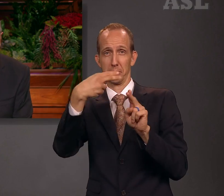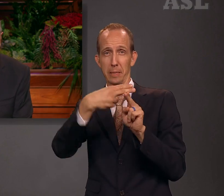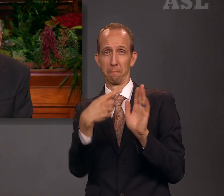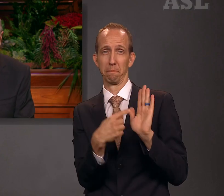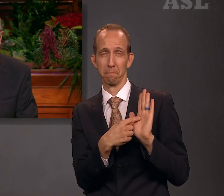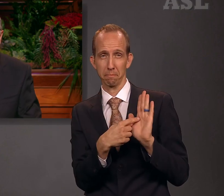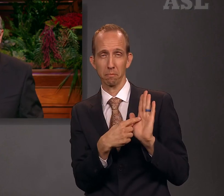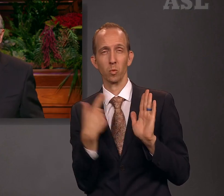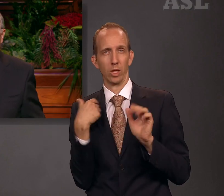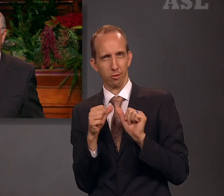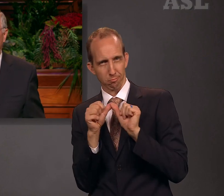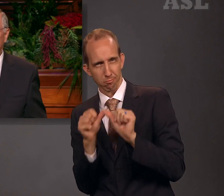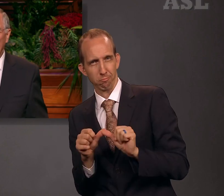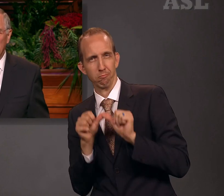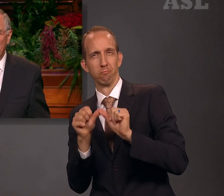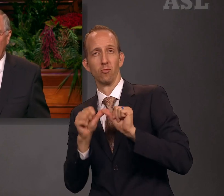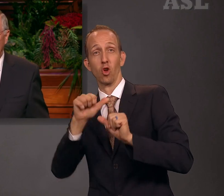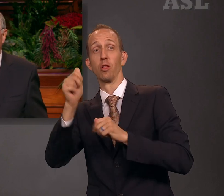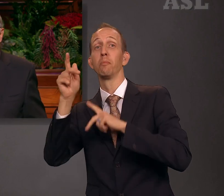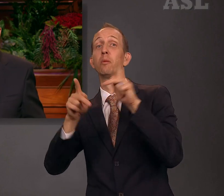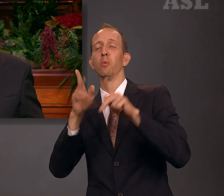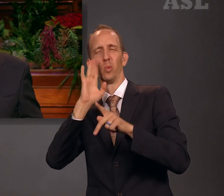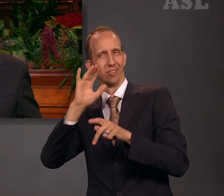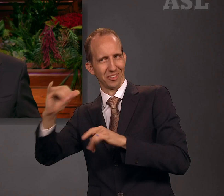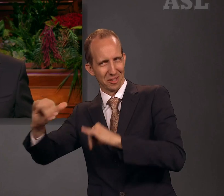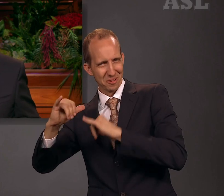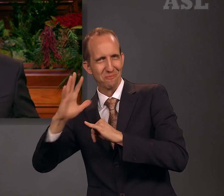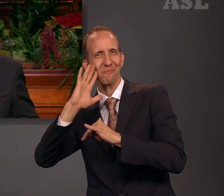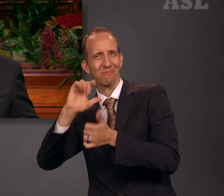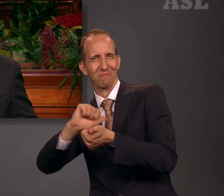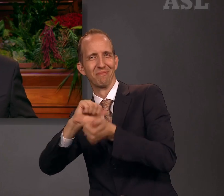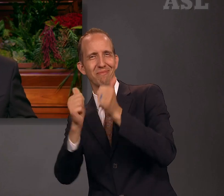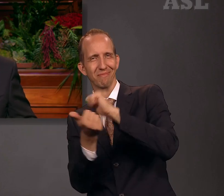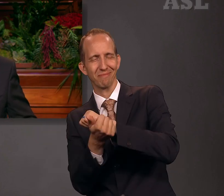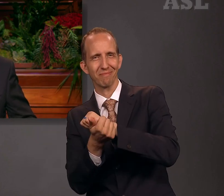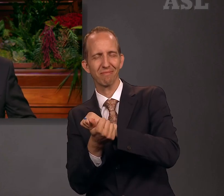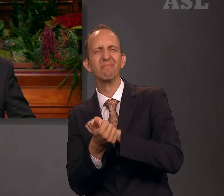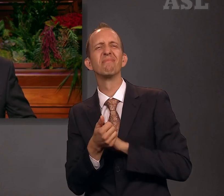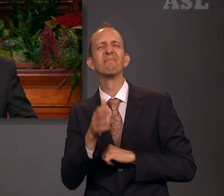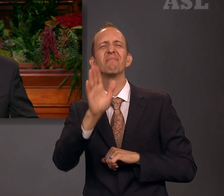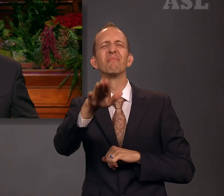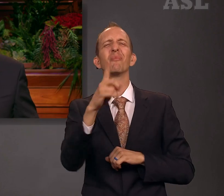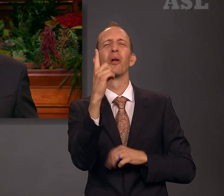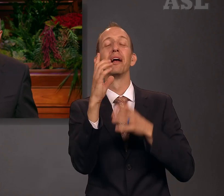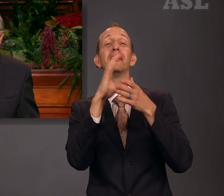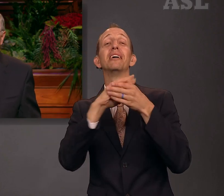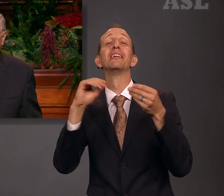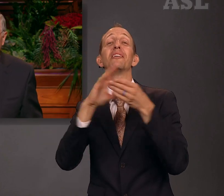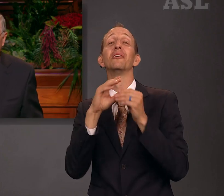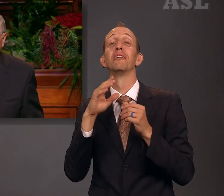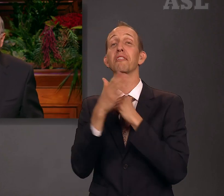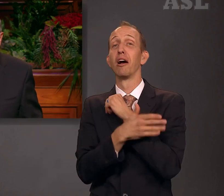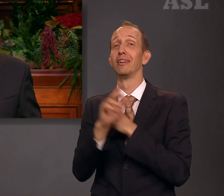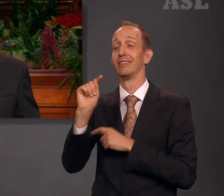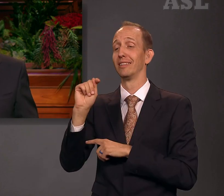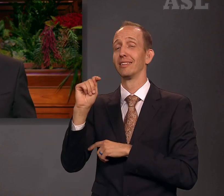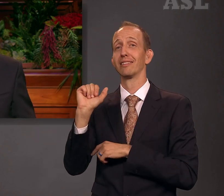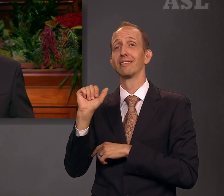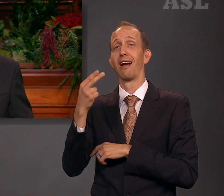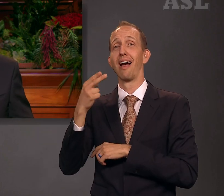part, others will follow. I love this story from Tahiti. Ten-year-old Iriura